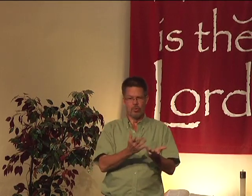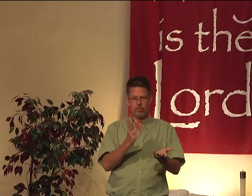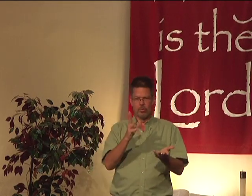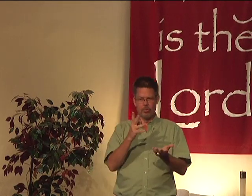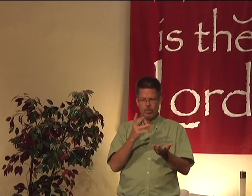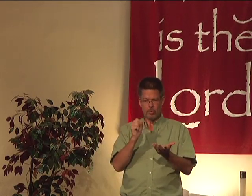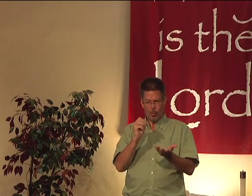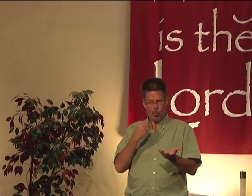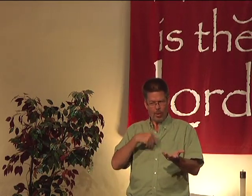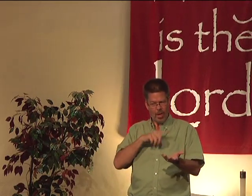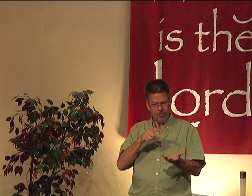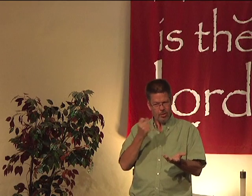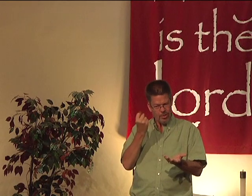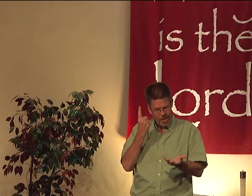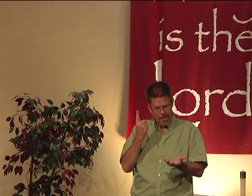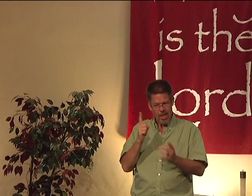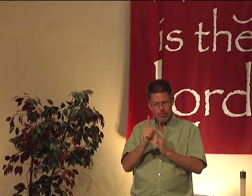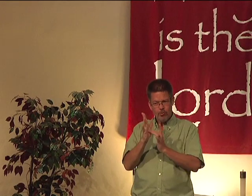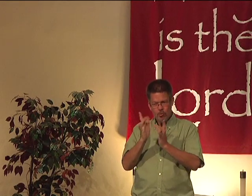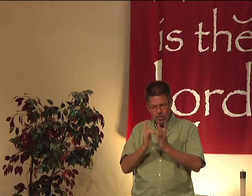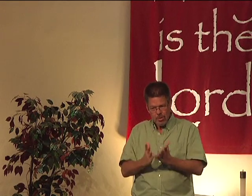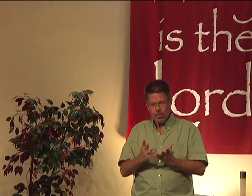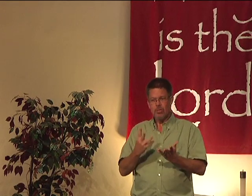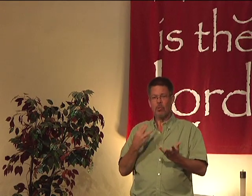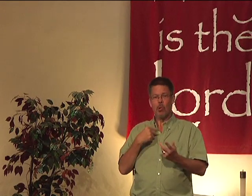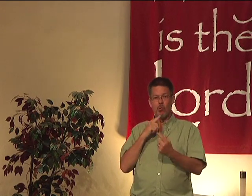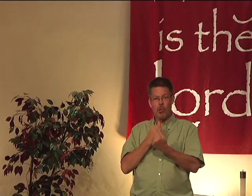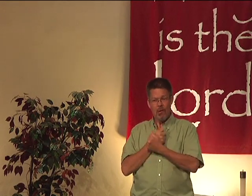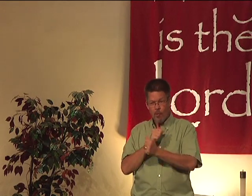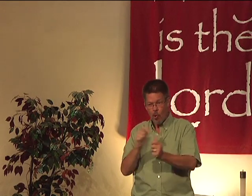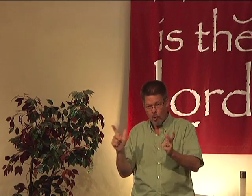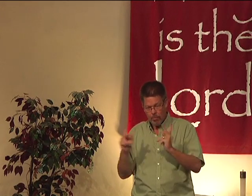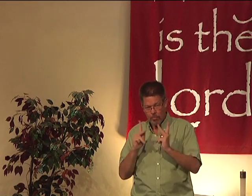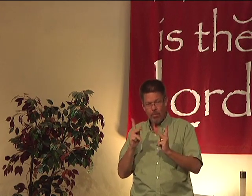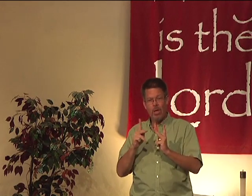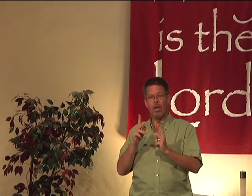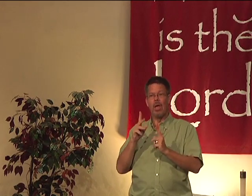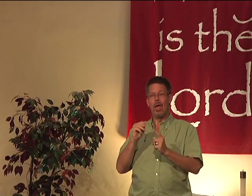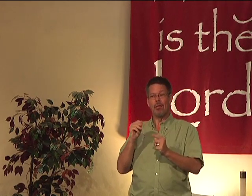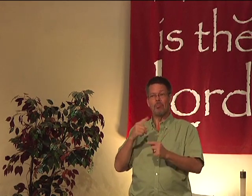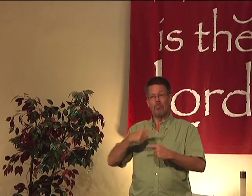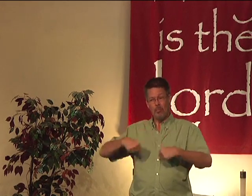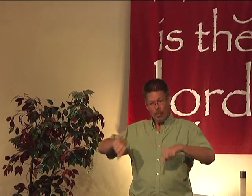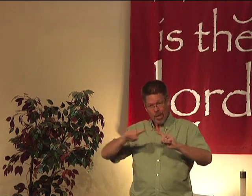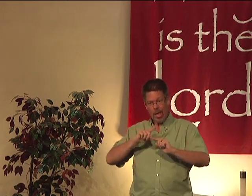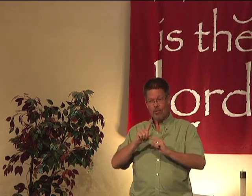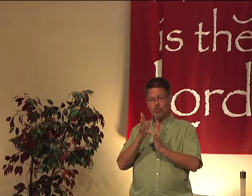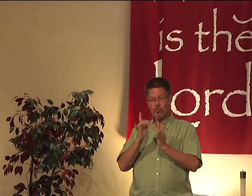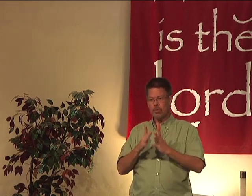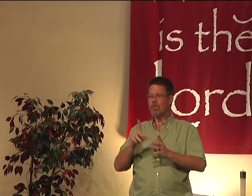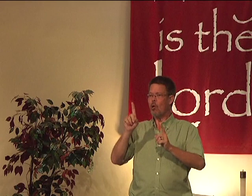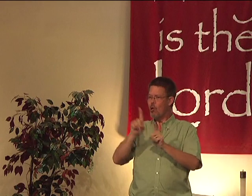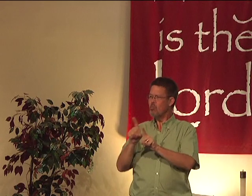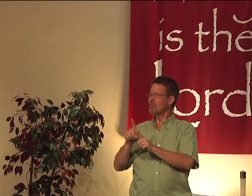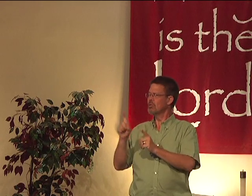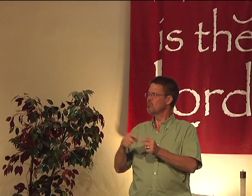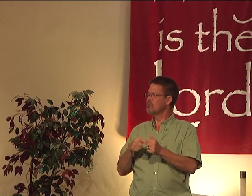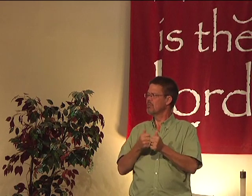The scripture is our guidebook. And we have to understand what scripture says. That we need to love all people. And we as Christians